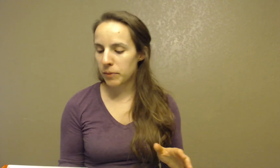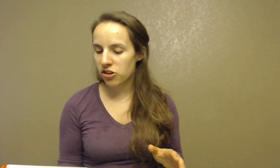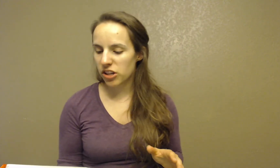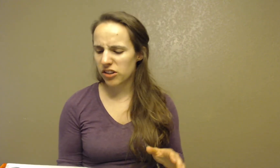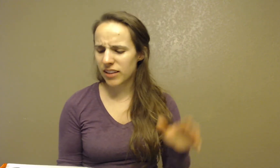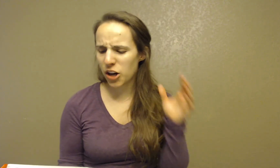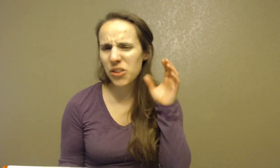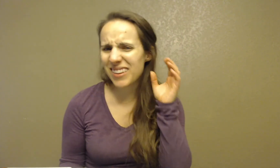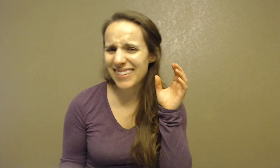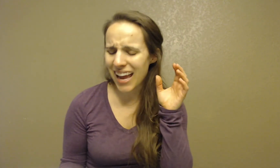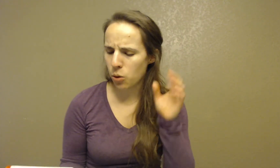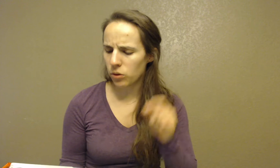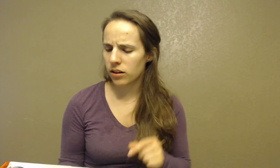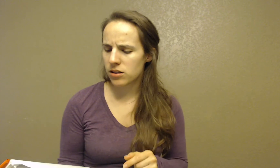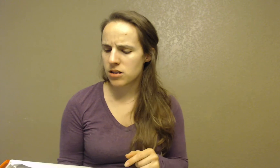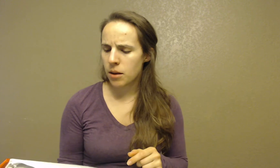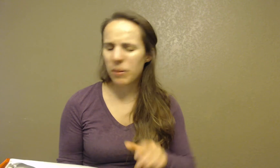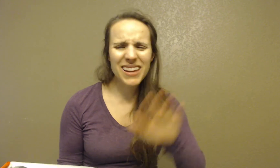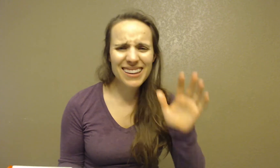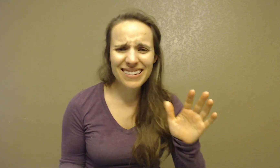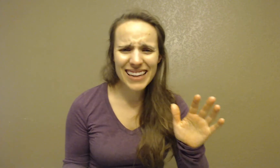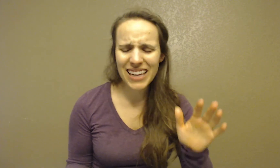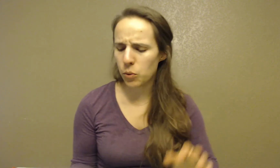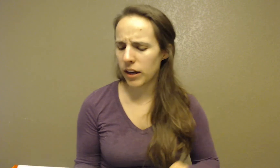speechless because they heard the sound, but they didn't see anyone.